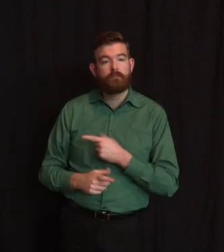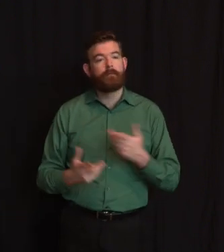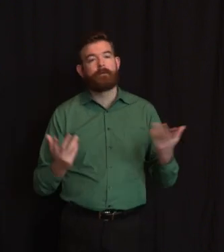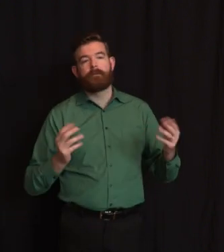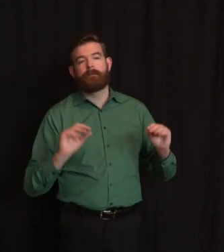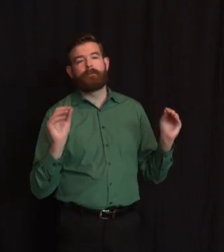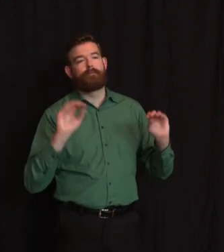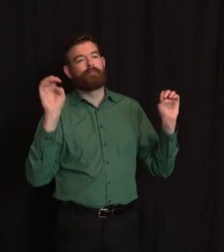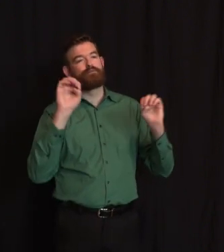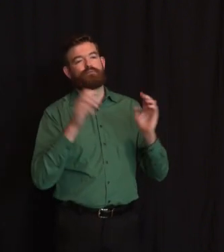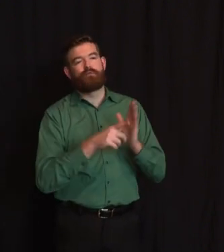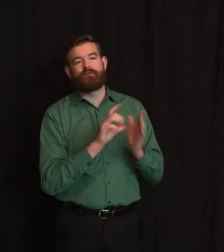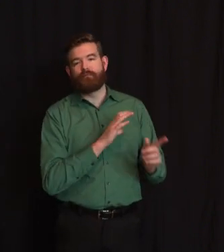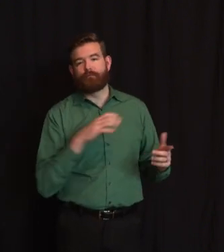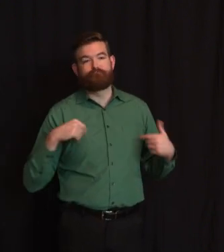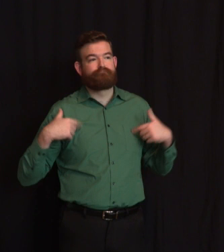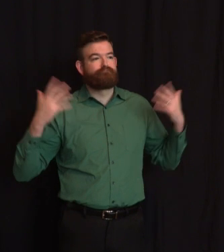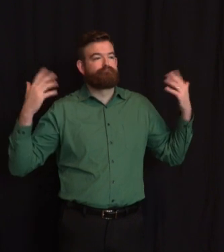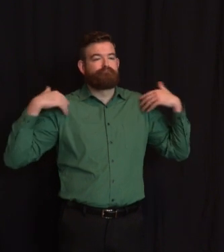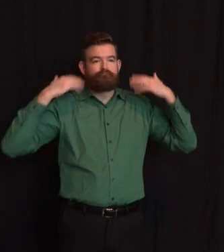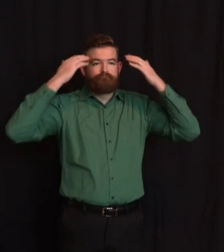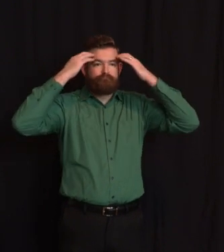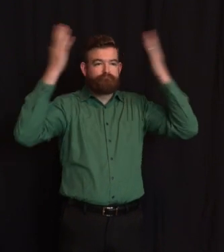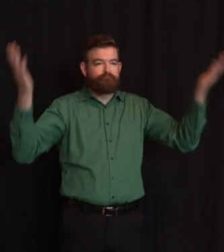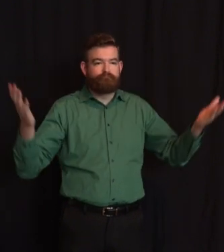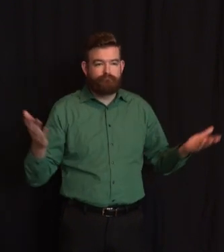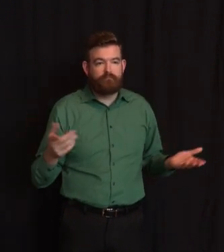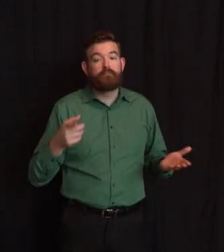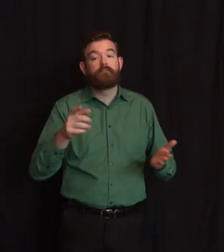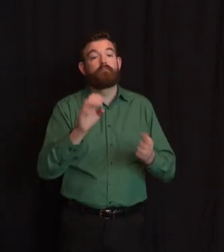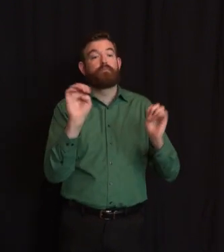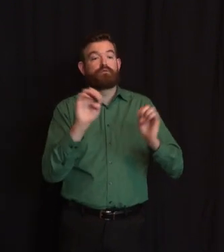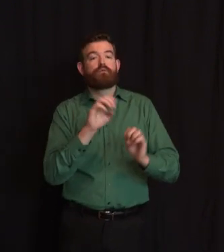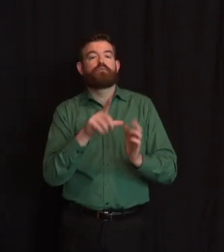You good with that? Thank you. Brent, nice to see you. Hold on one sec.